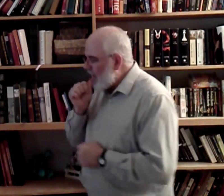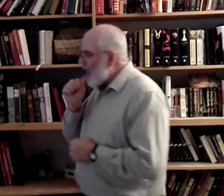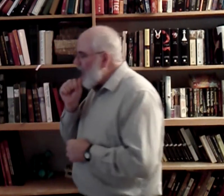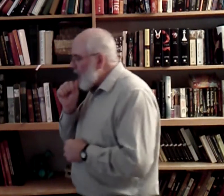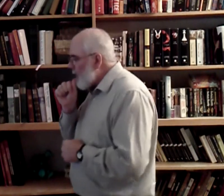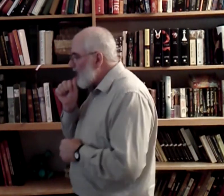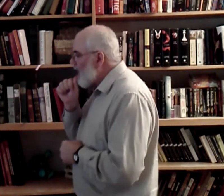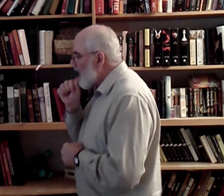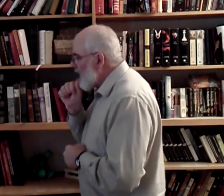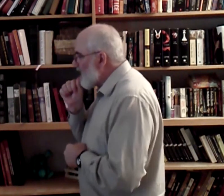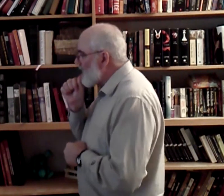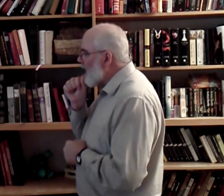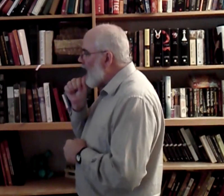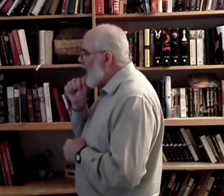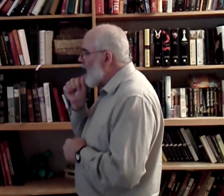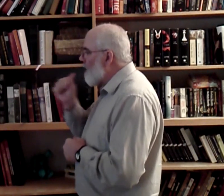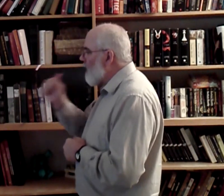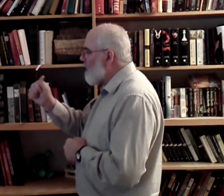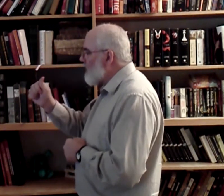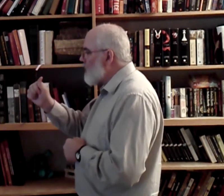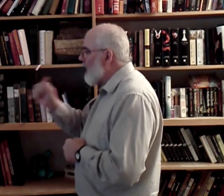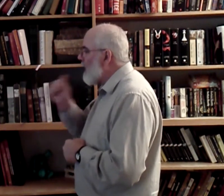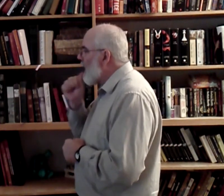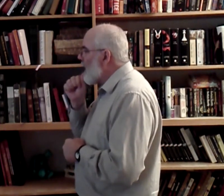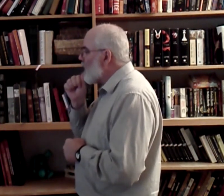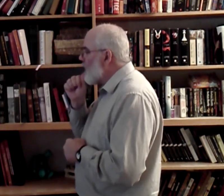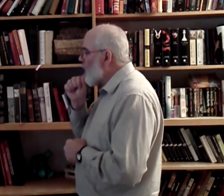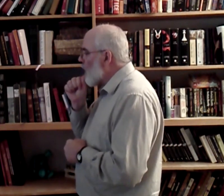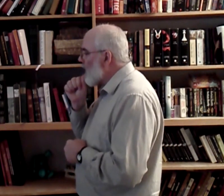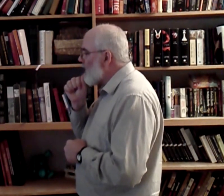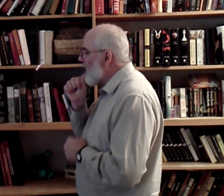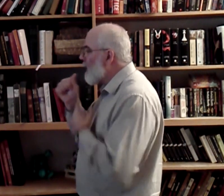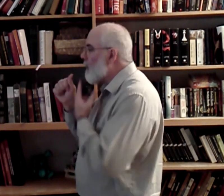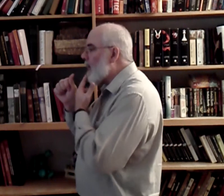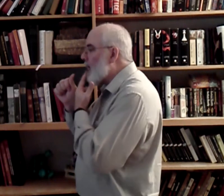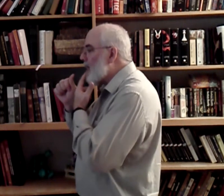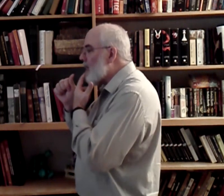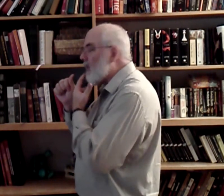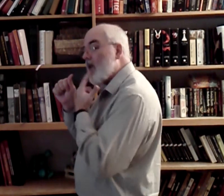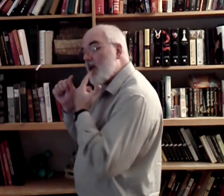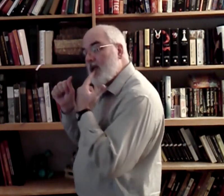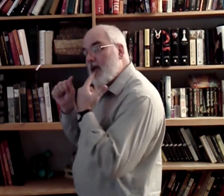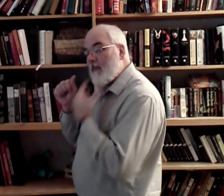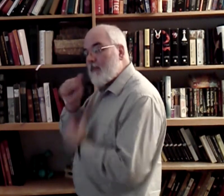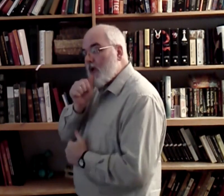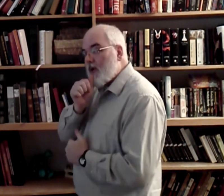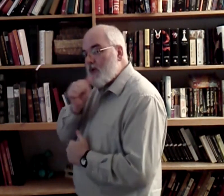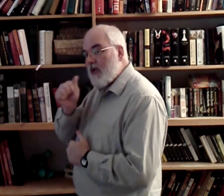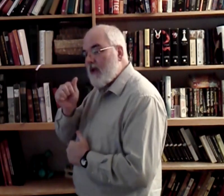and am is an A coming off the chin. Now, it's important that it come up here on the top part of your chin